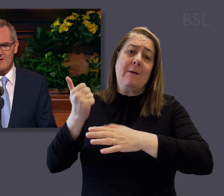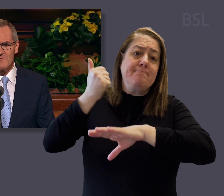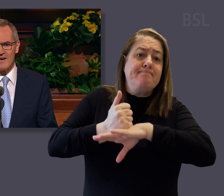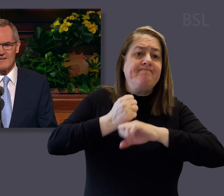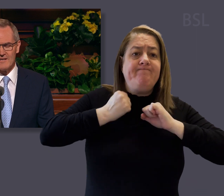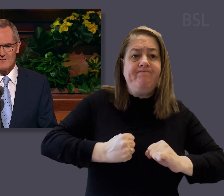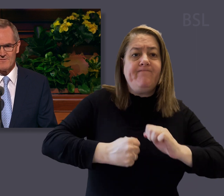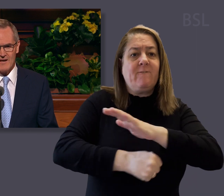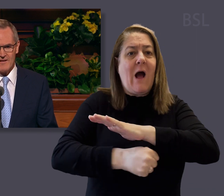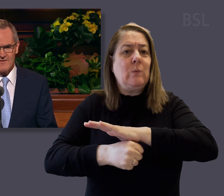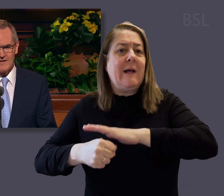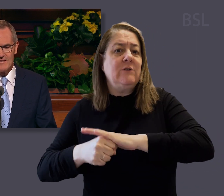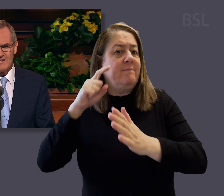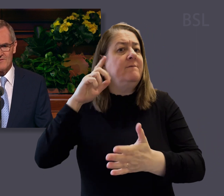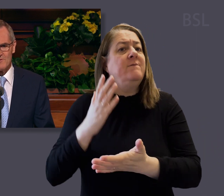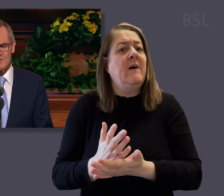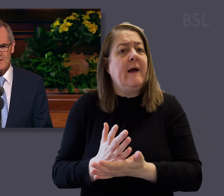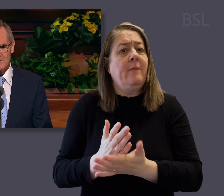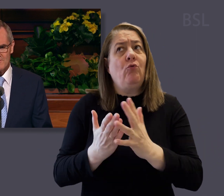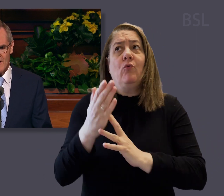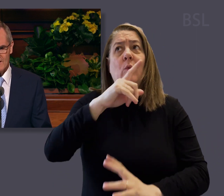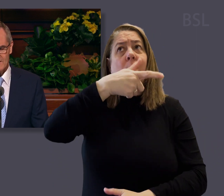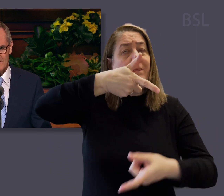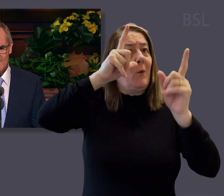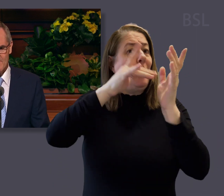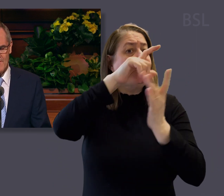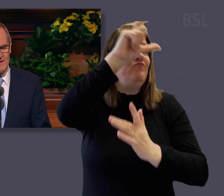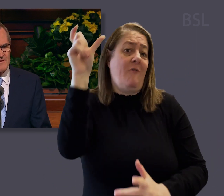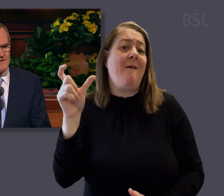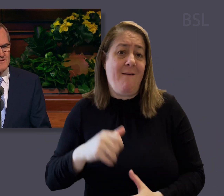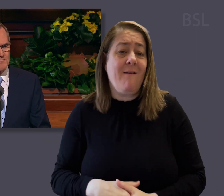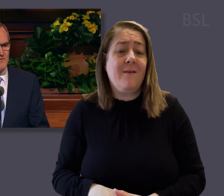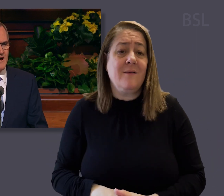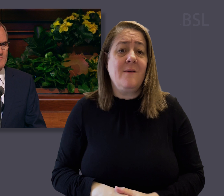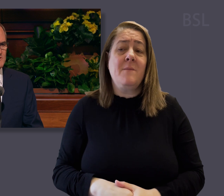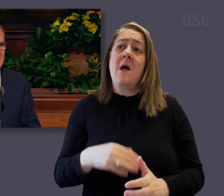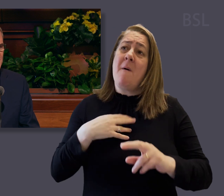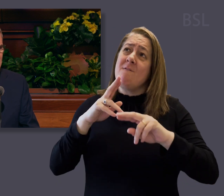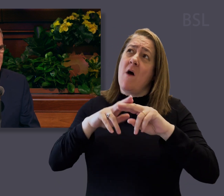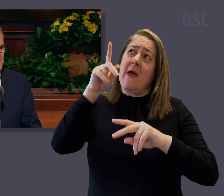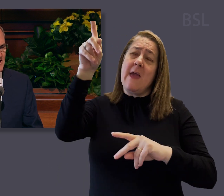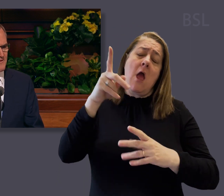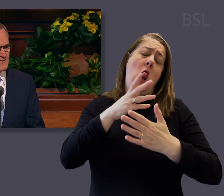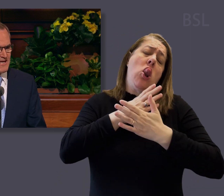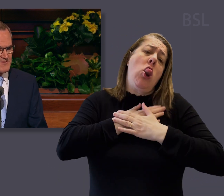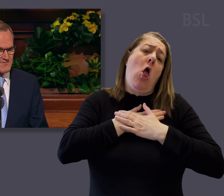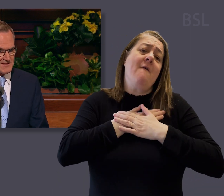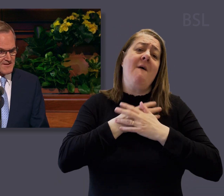firm foundation of faith in the Lord Jesus Christ. My father particularly loved the account of the Saviour's visit